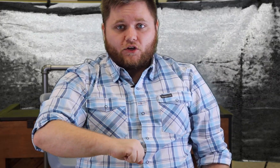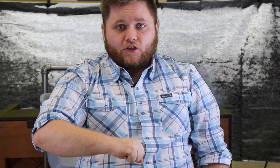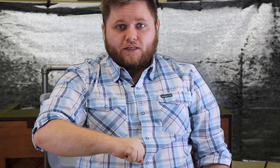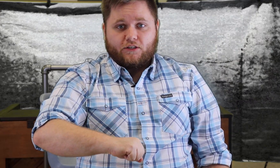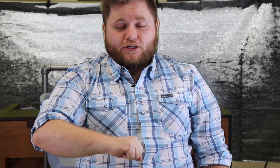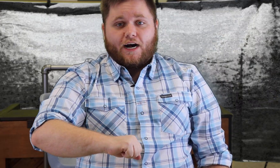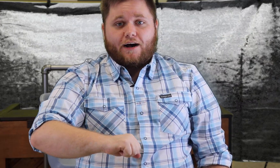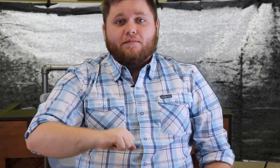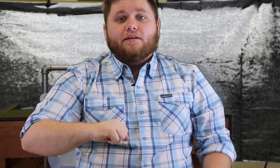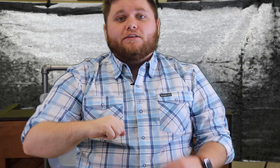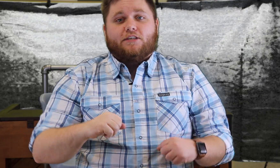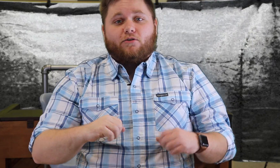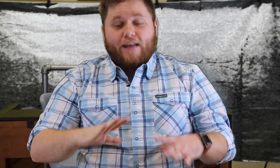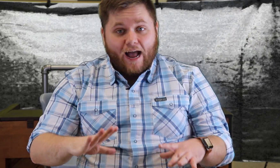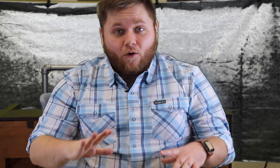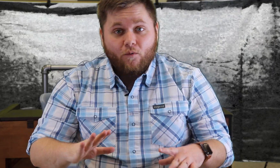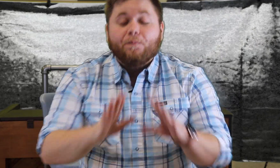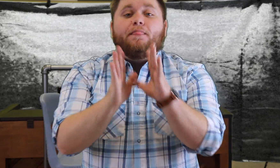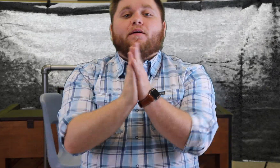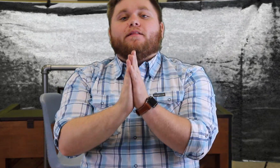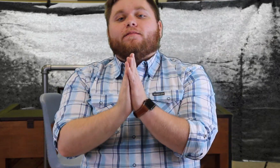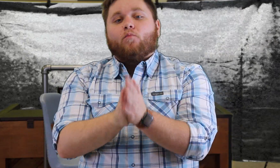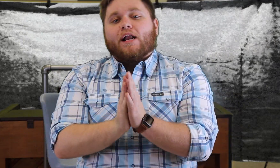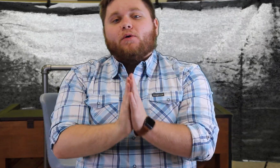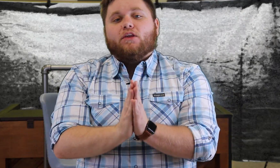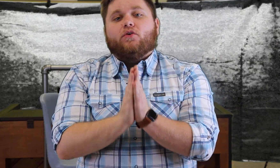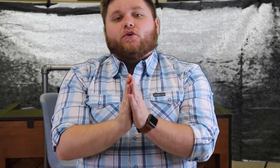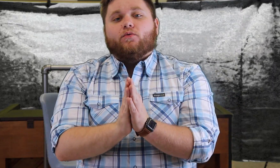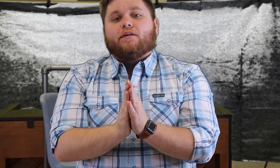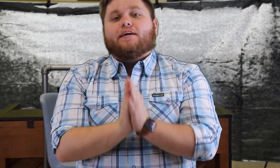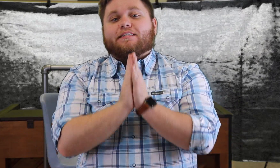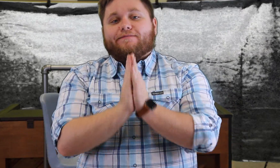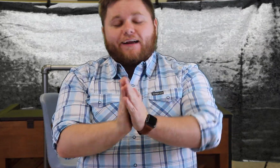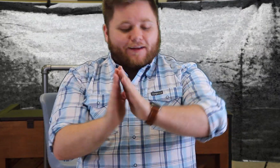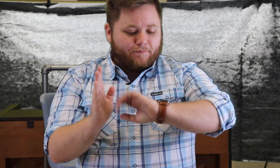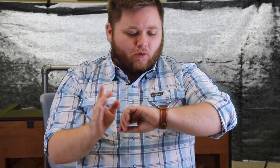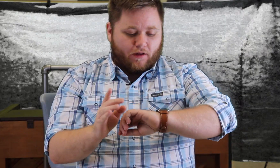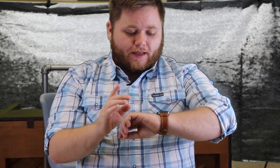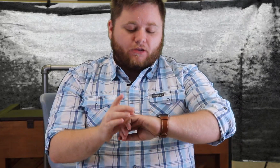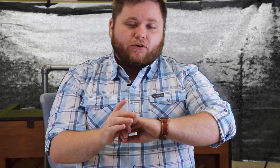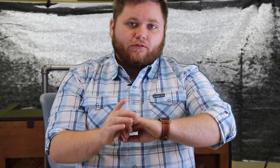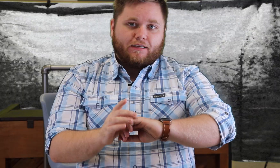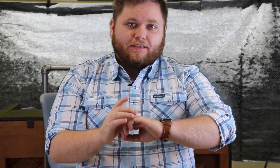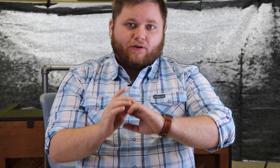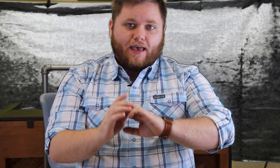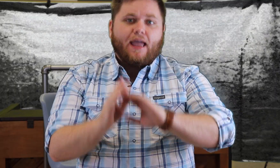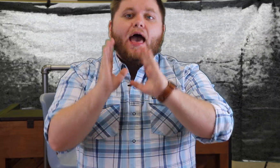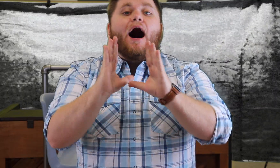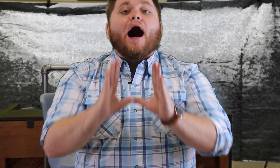good job so now what i want you to do it's very important that you do this okay i